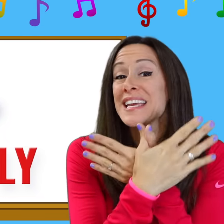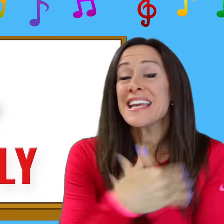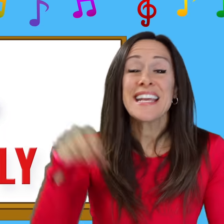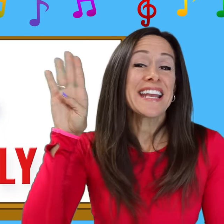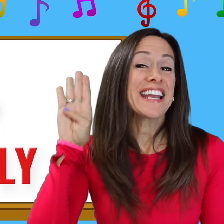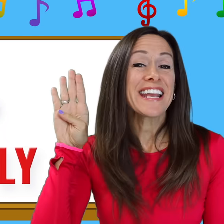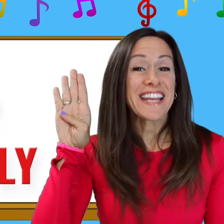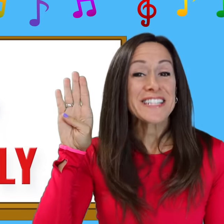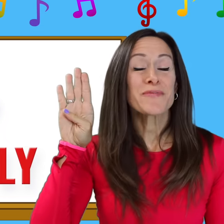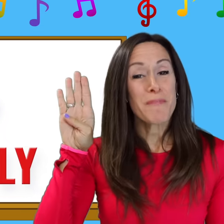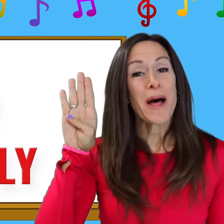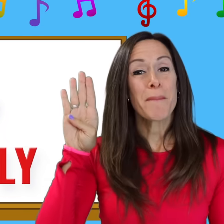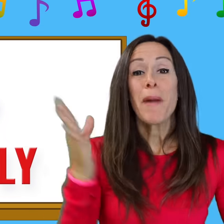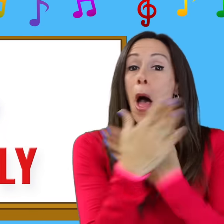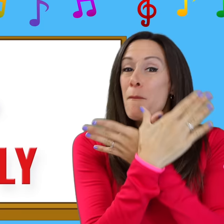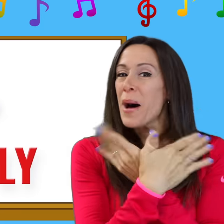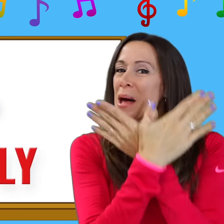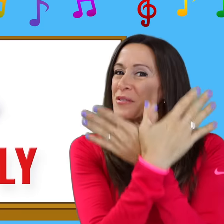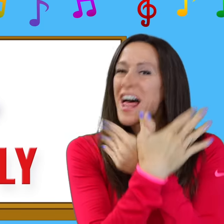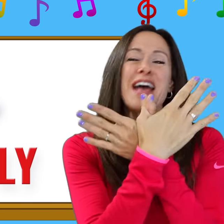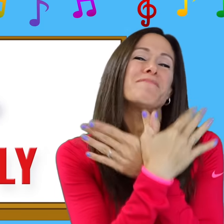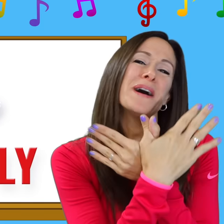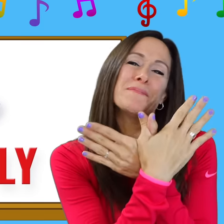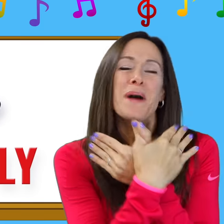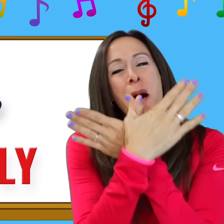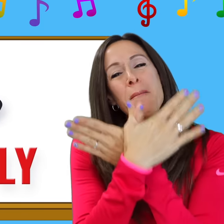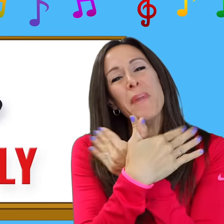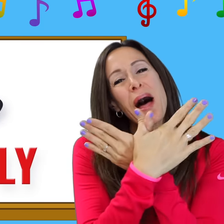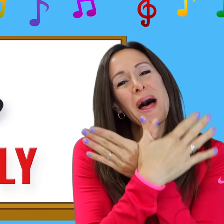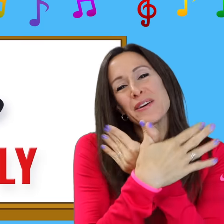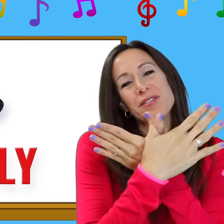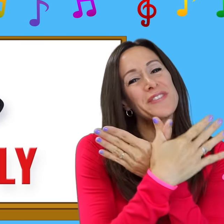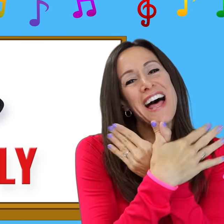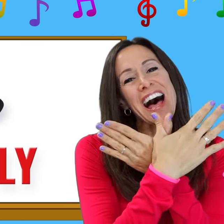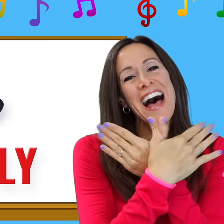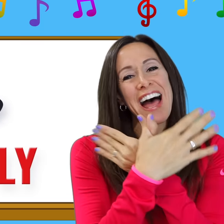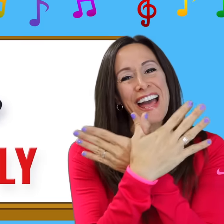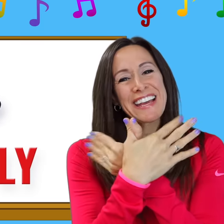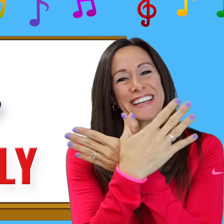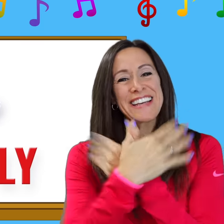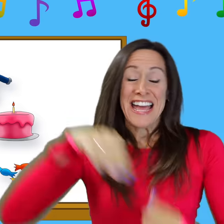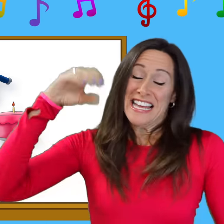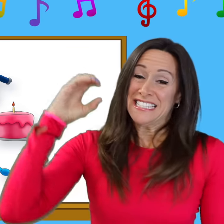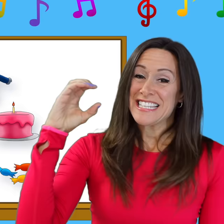is for p-b-butterfly, b-b-butterfly C